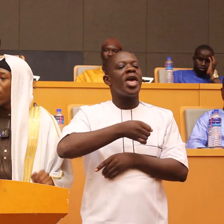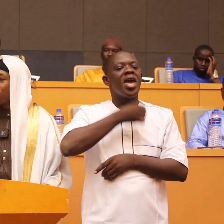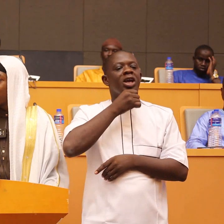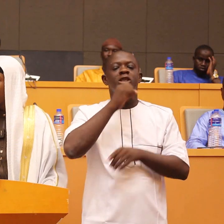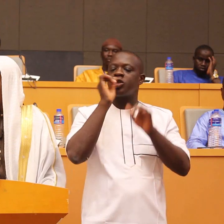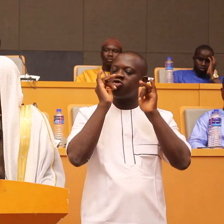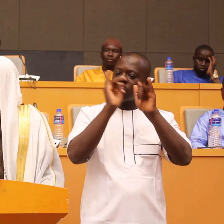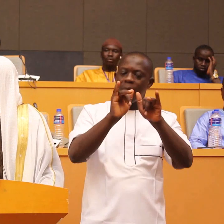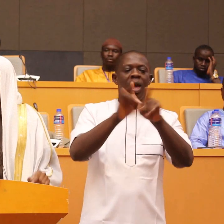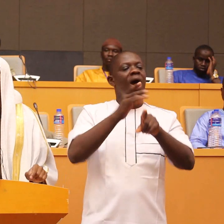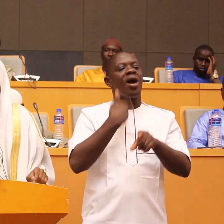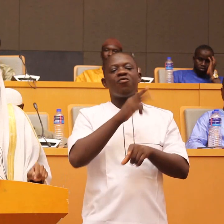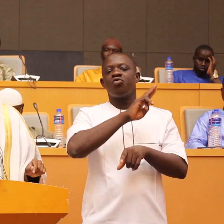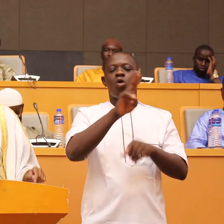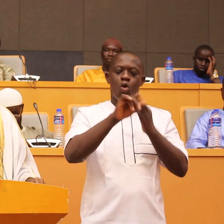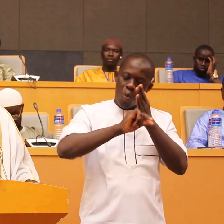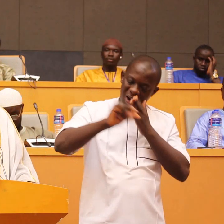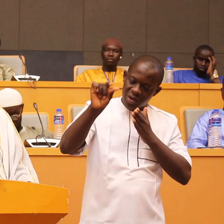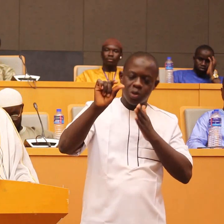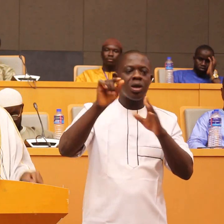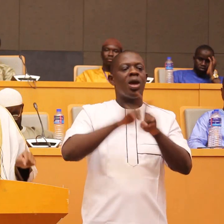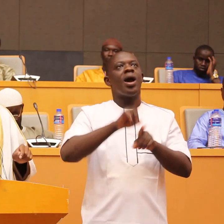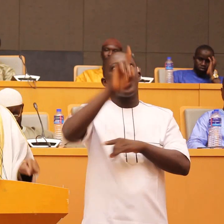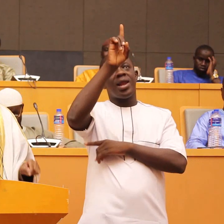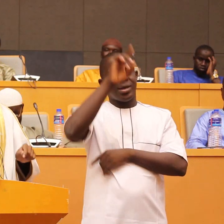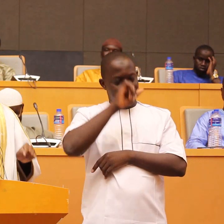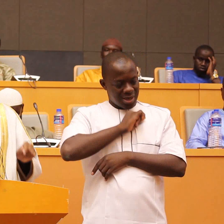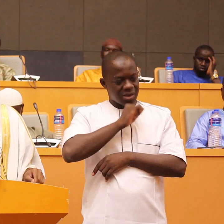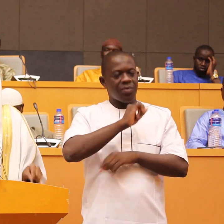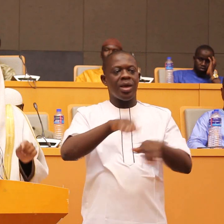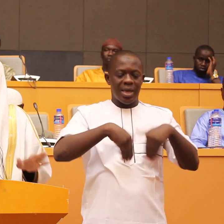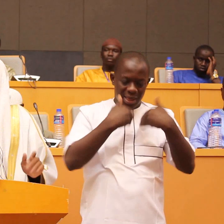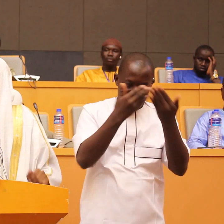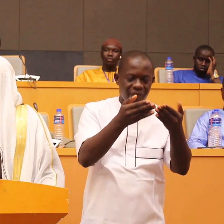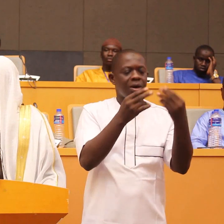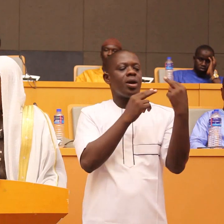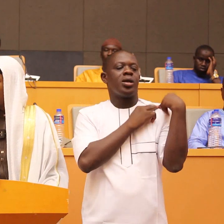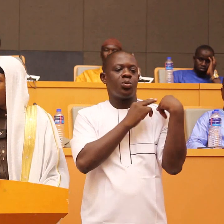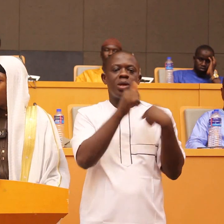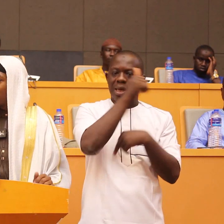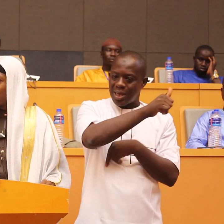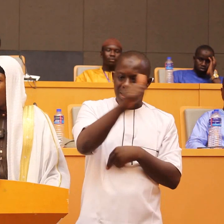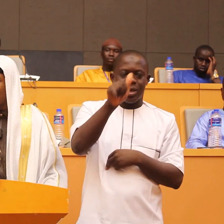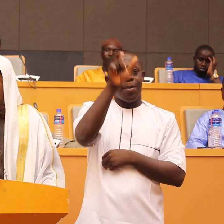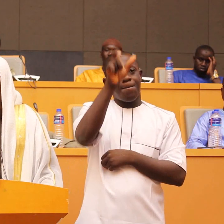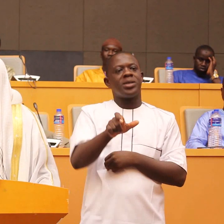is no qualification Allah subhanahu wa ta'ala has given this task to each and every one